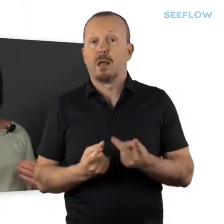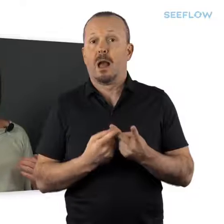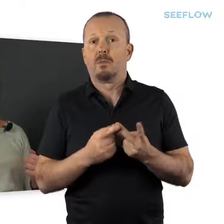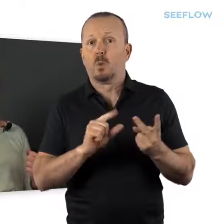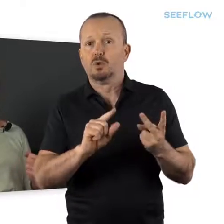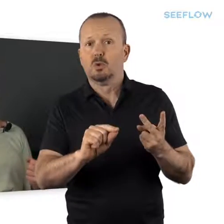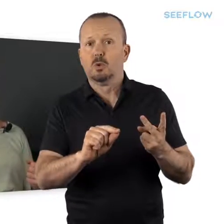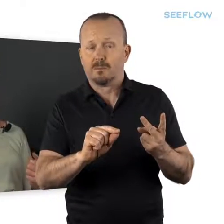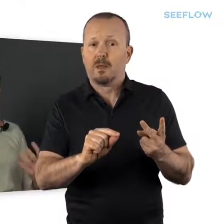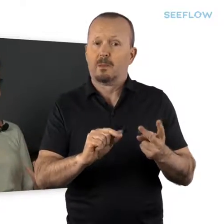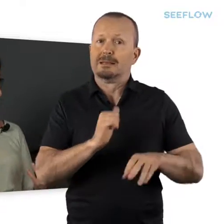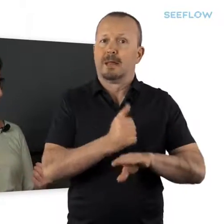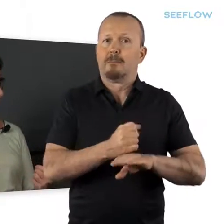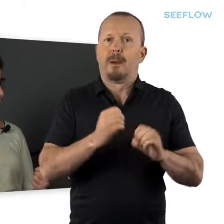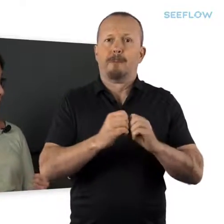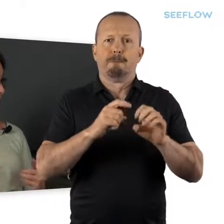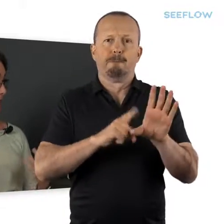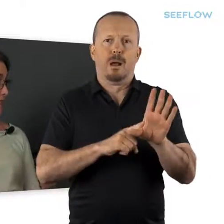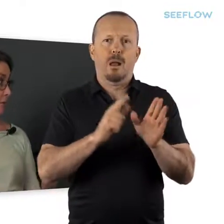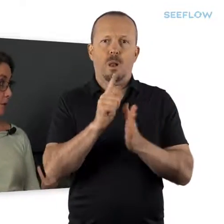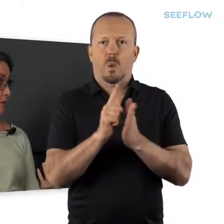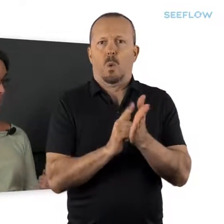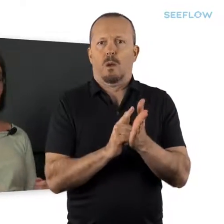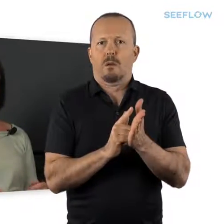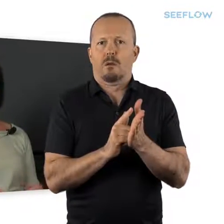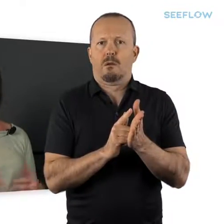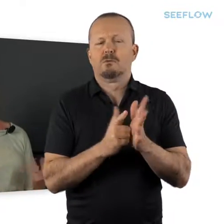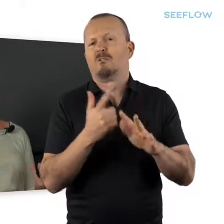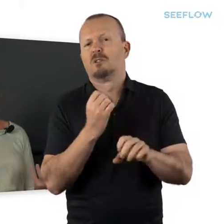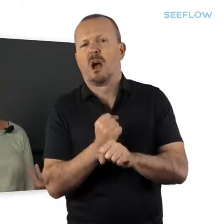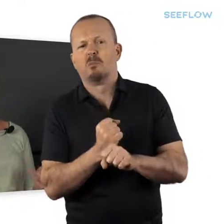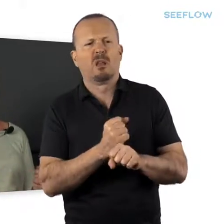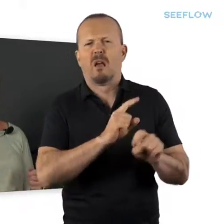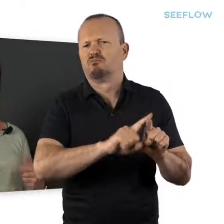What the governing body does is to adopt bylaws. So, some examples might be